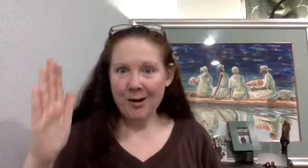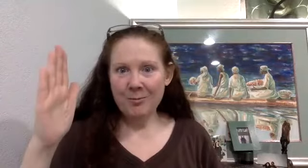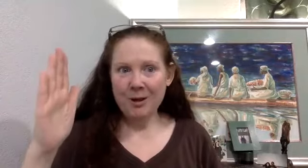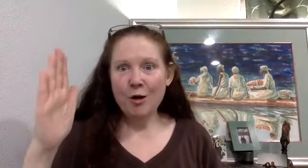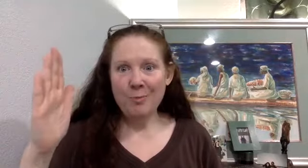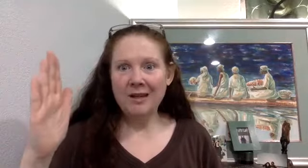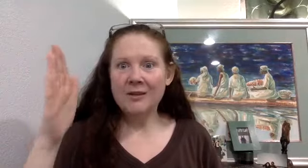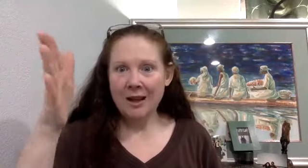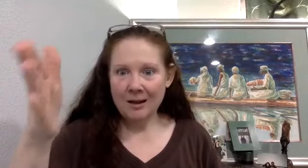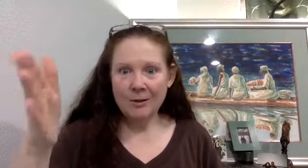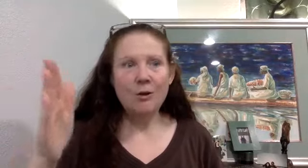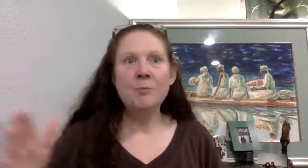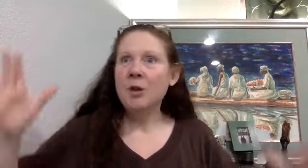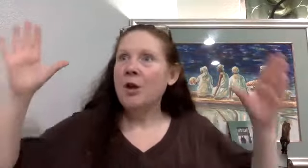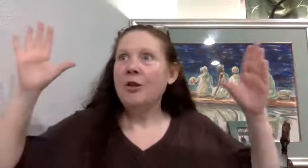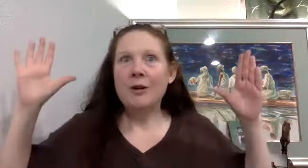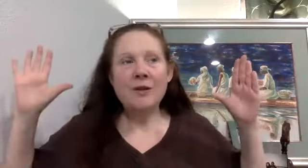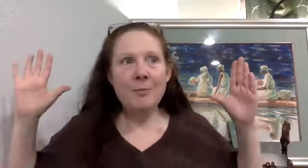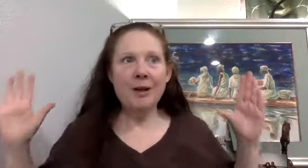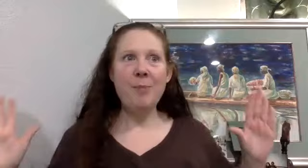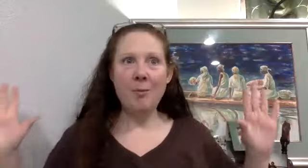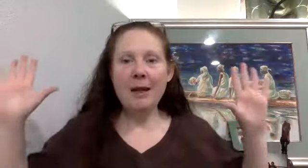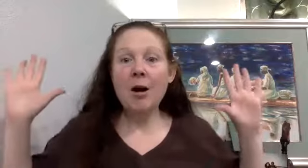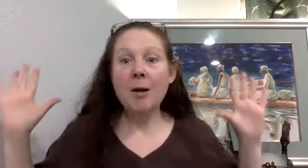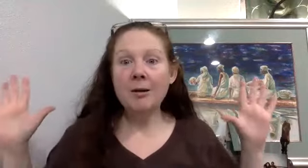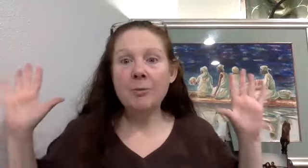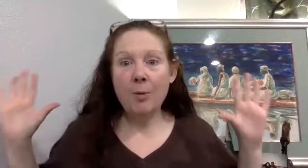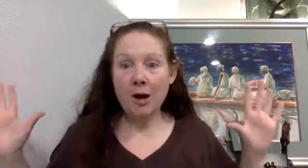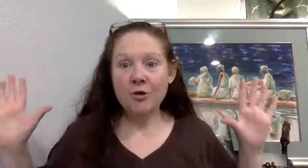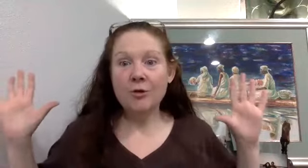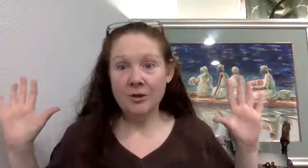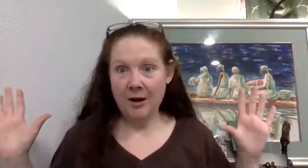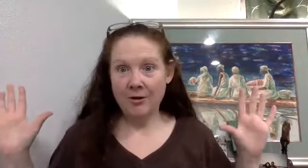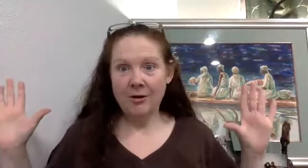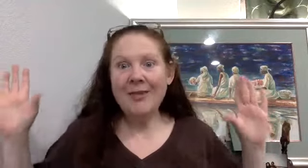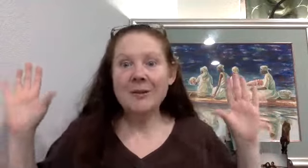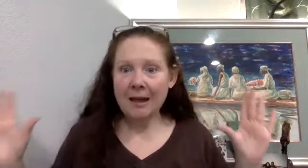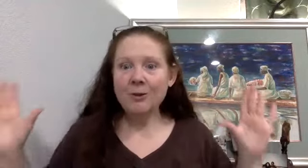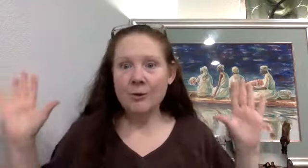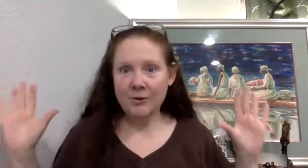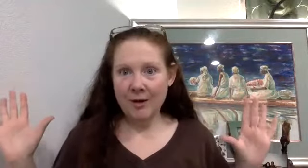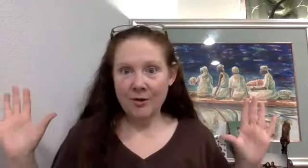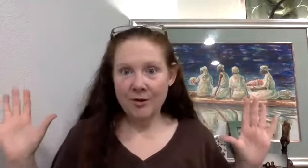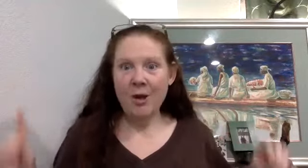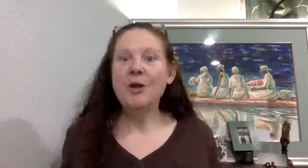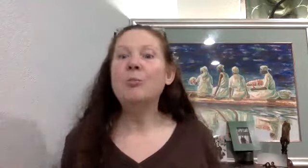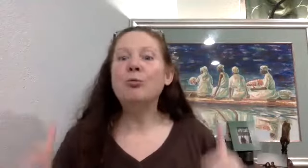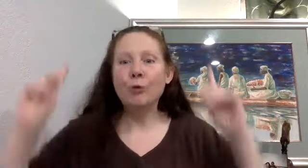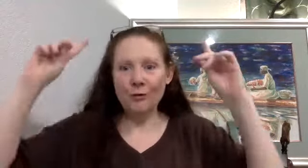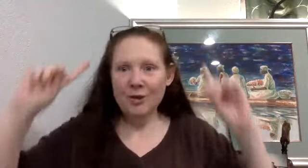being obese and there is something about being on the postural standard on the skeletal standard that improves the